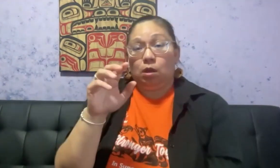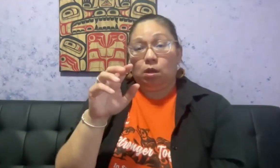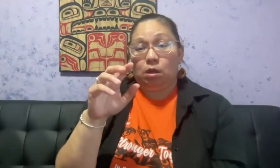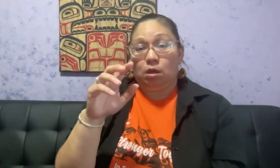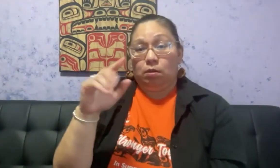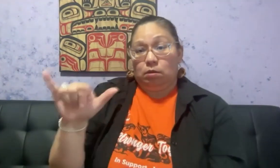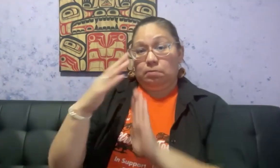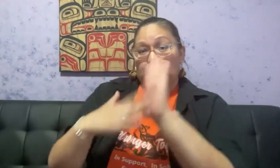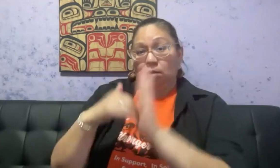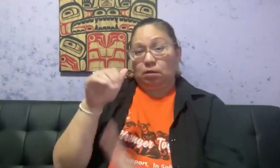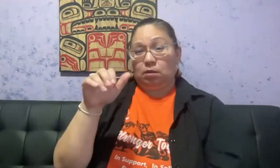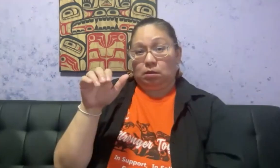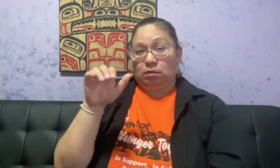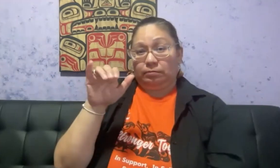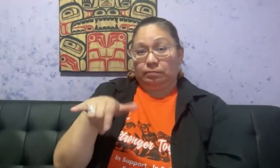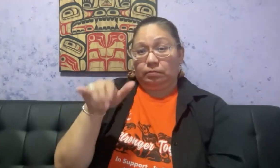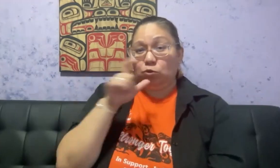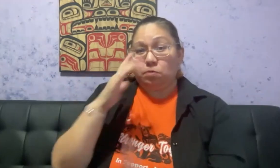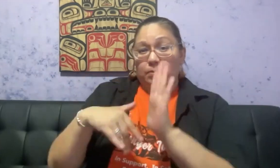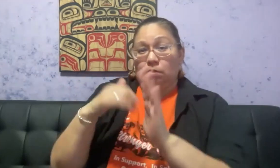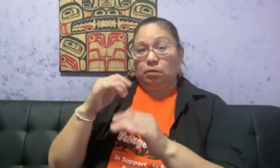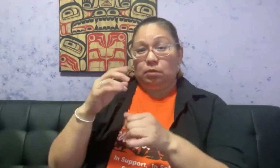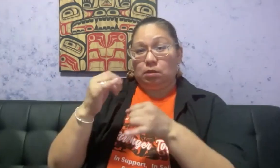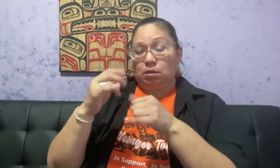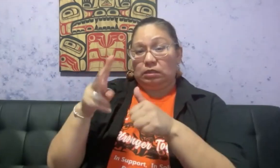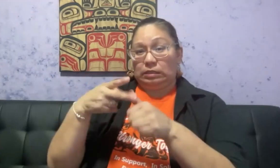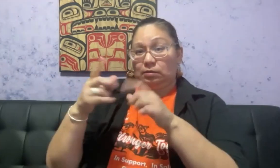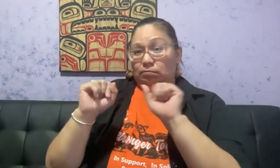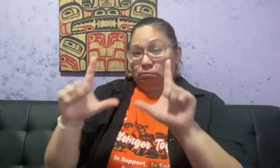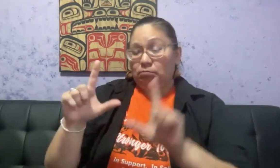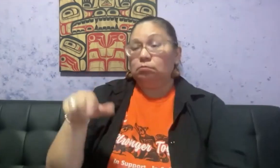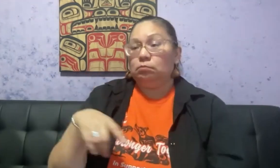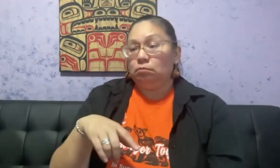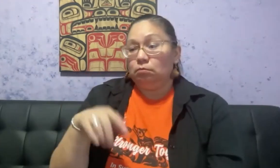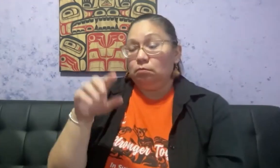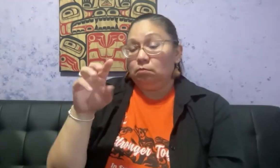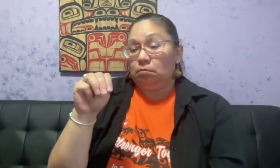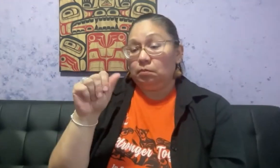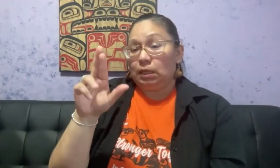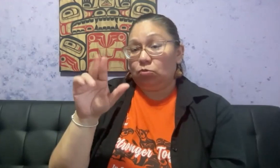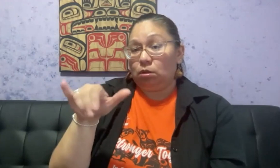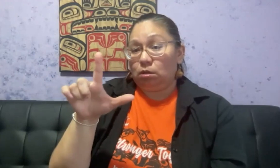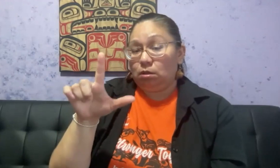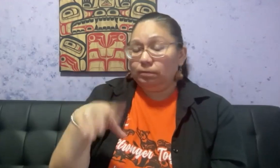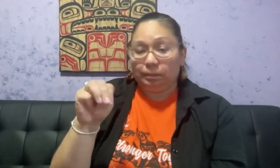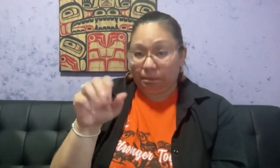Now, going back to that ASL painting being shot down, the artist's name is Mary